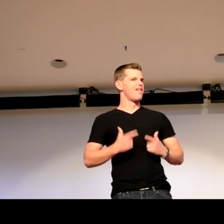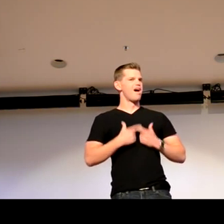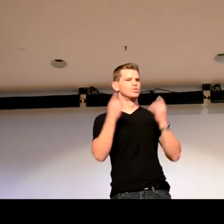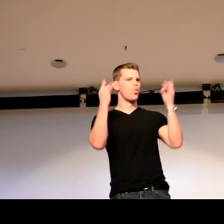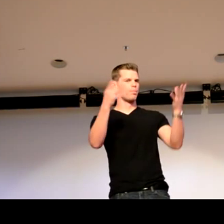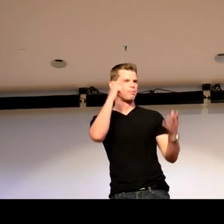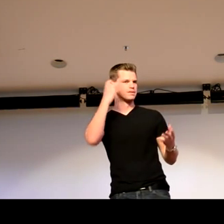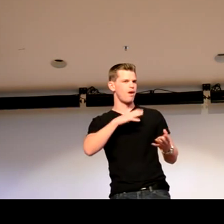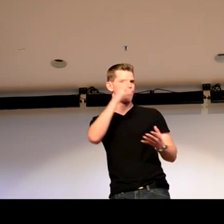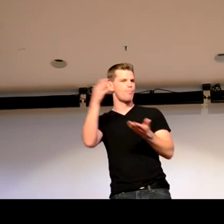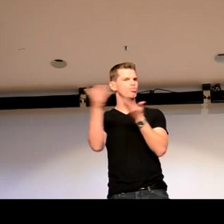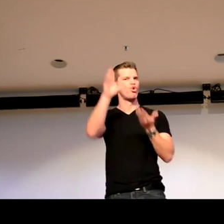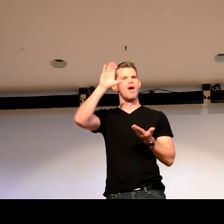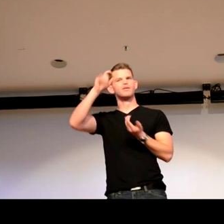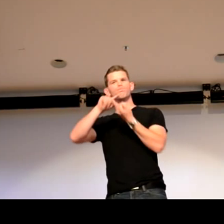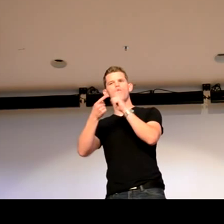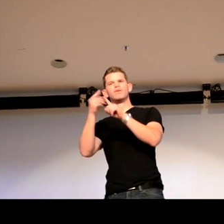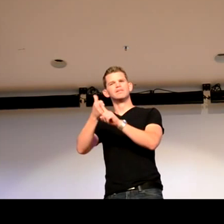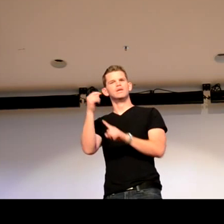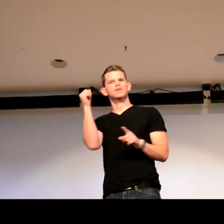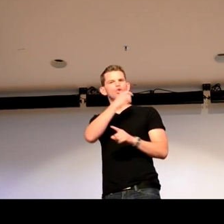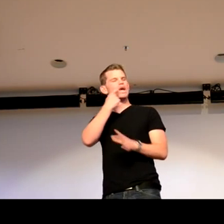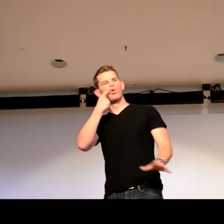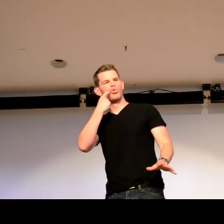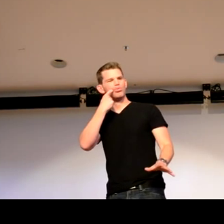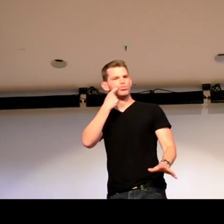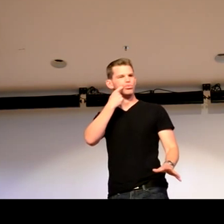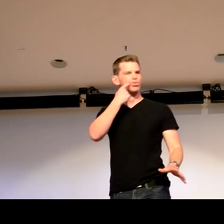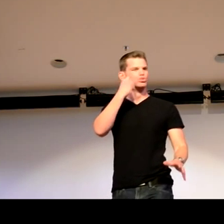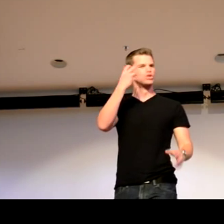before that my life was pretty crummy um because